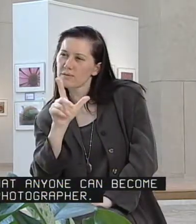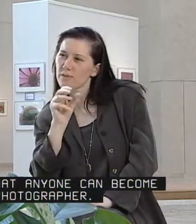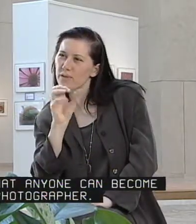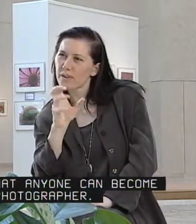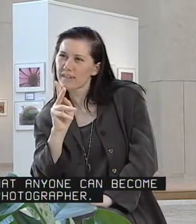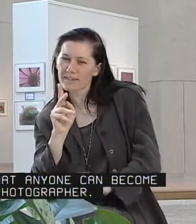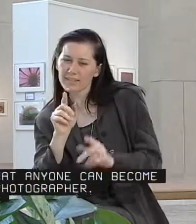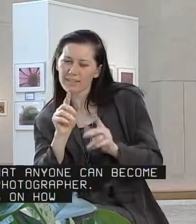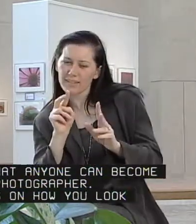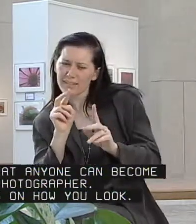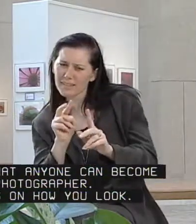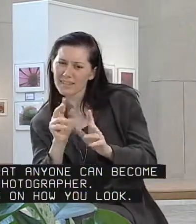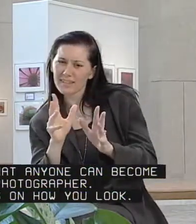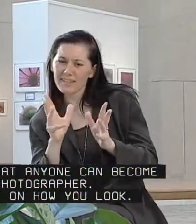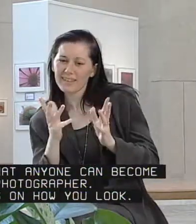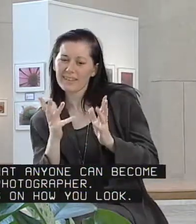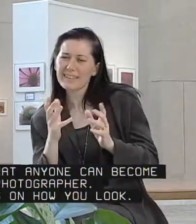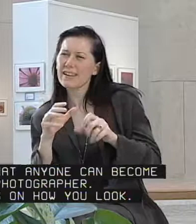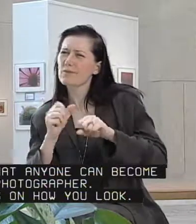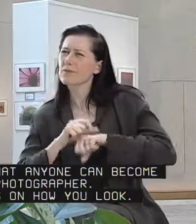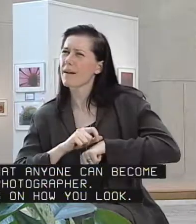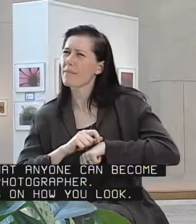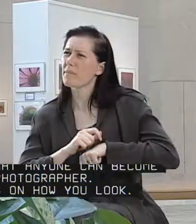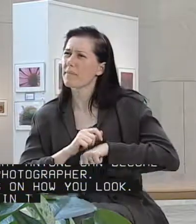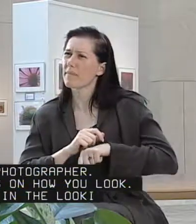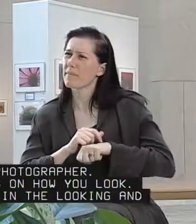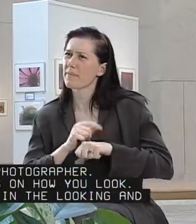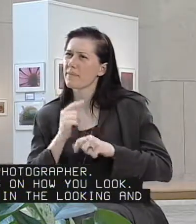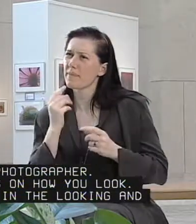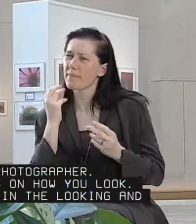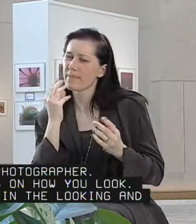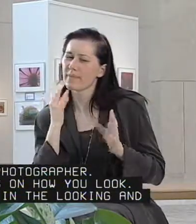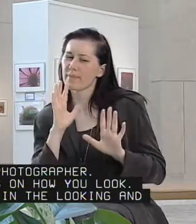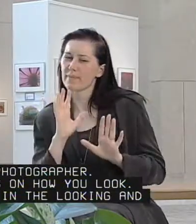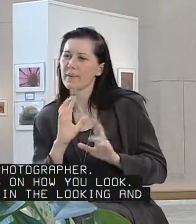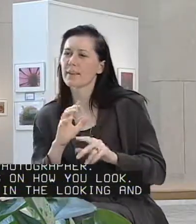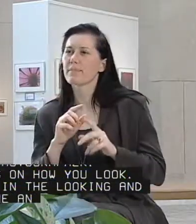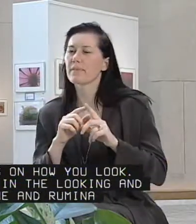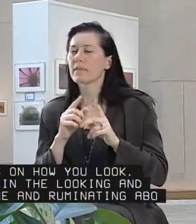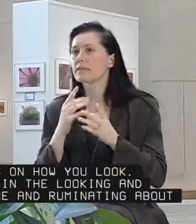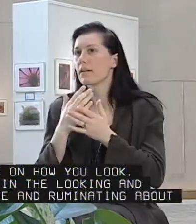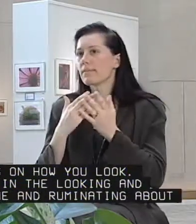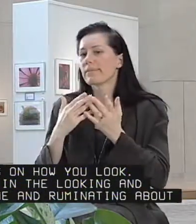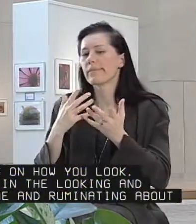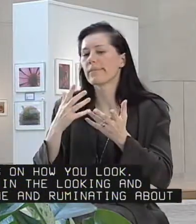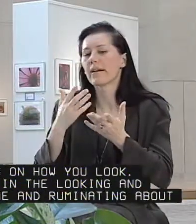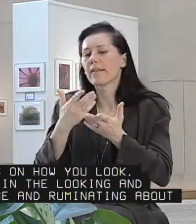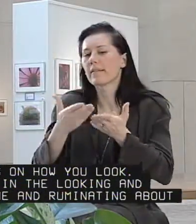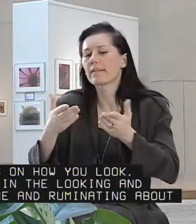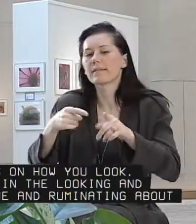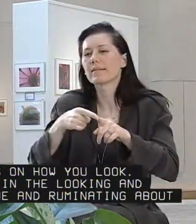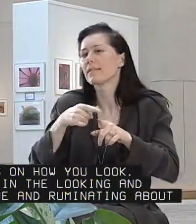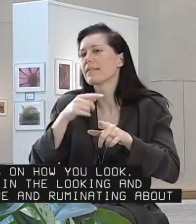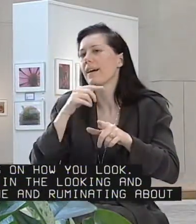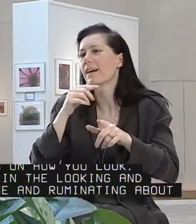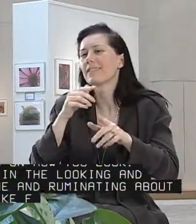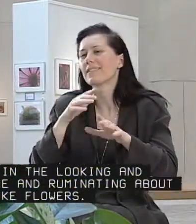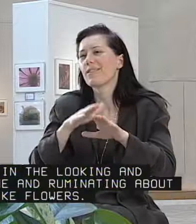It depends on how you look. It's all in the looking and taking time and ruminating about things.